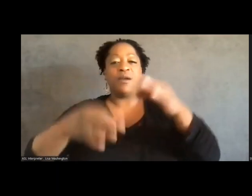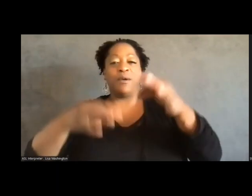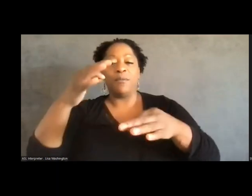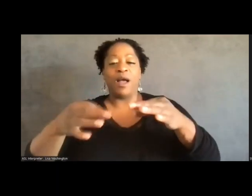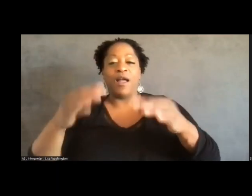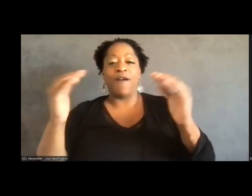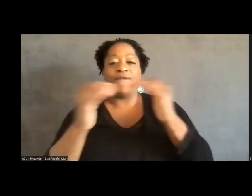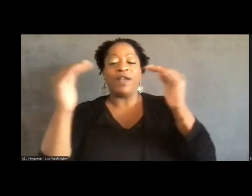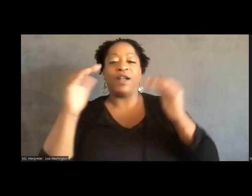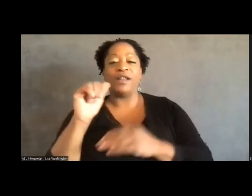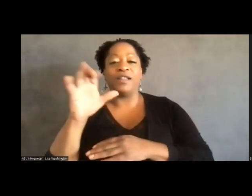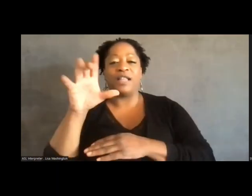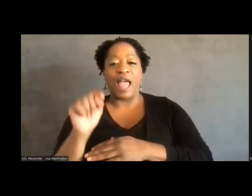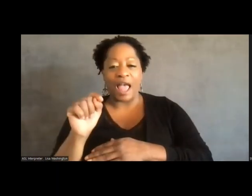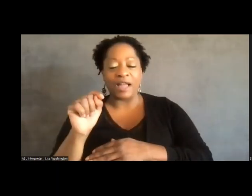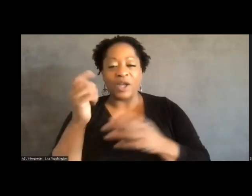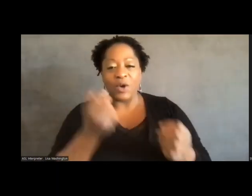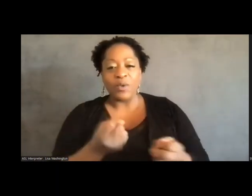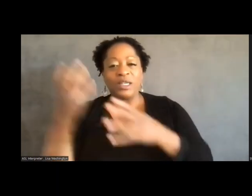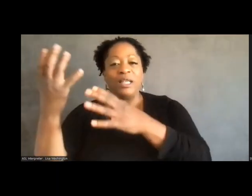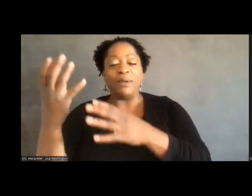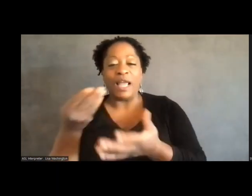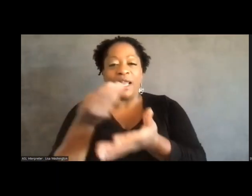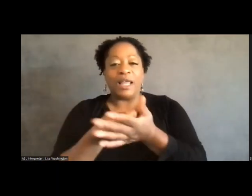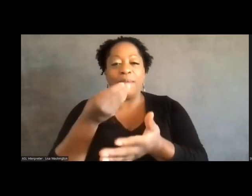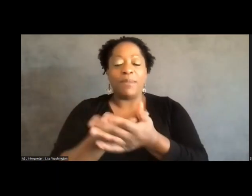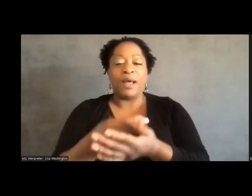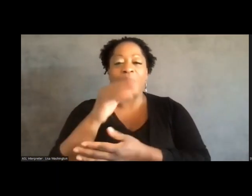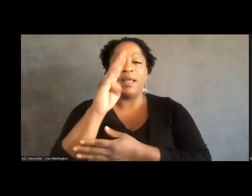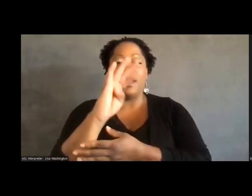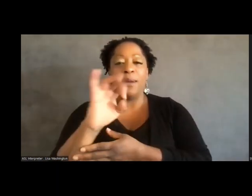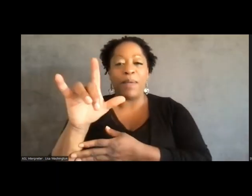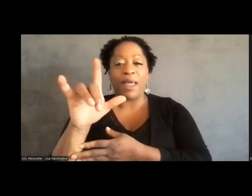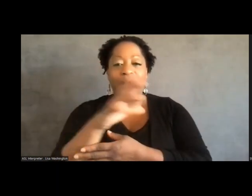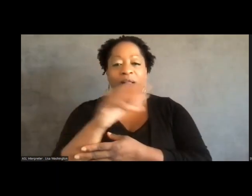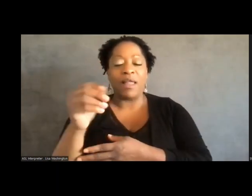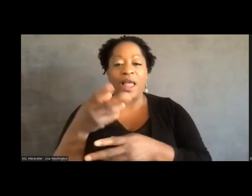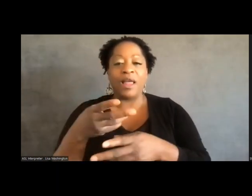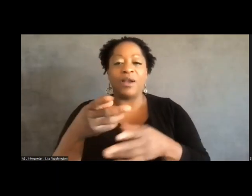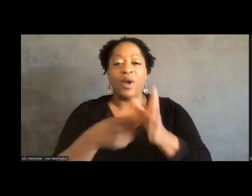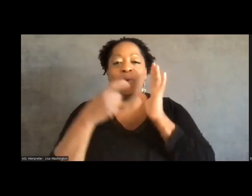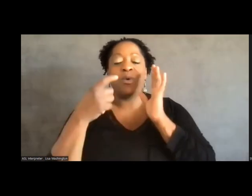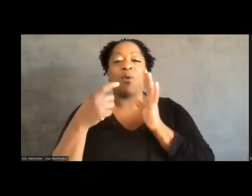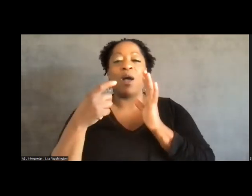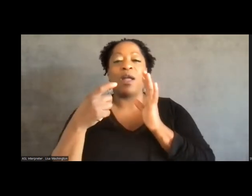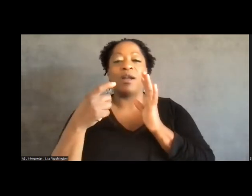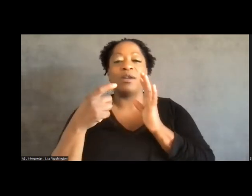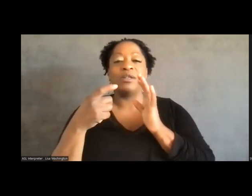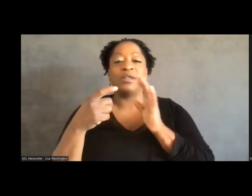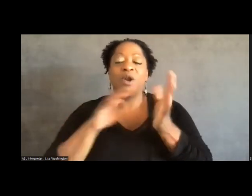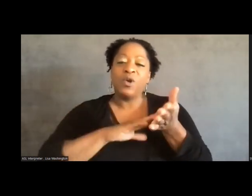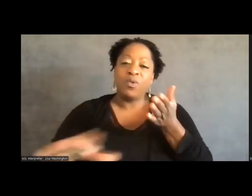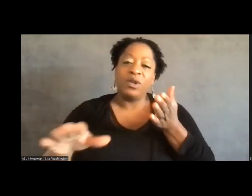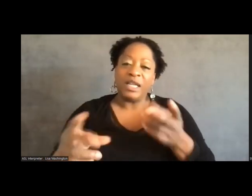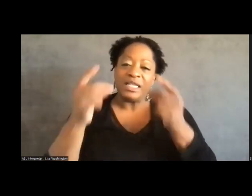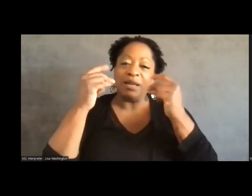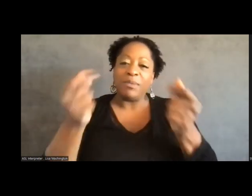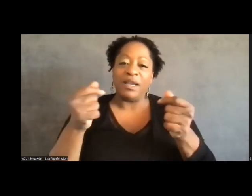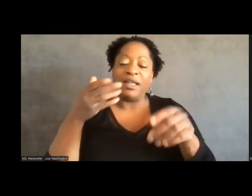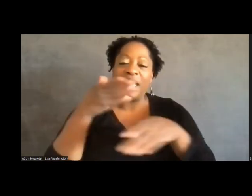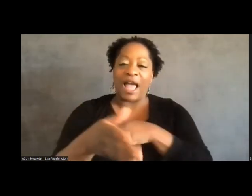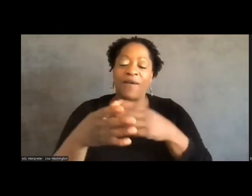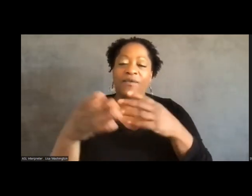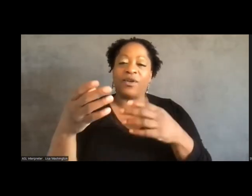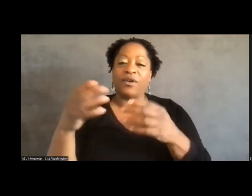eliminates money bail and requires the release immediately after arrest